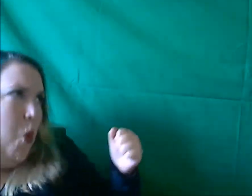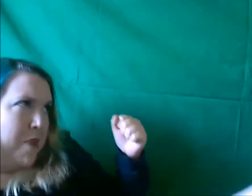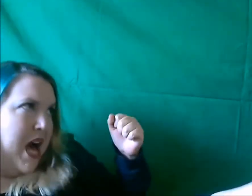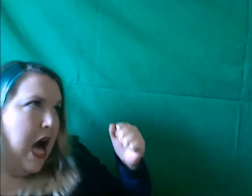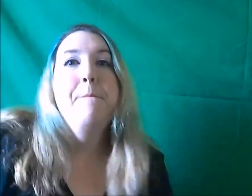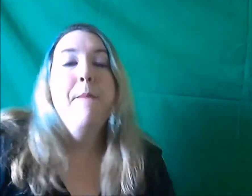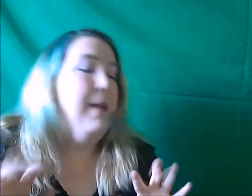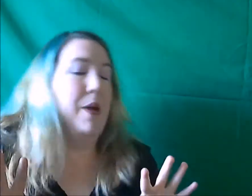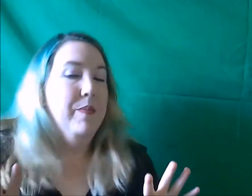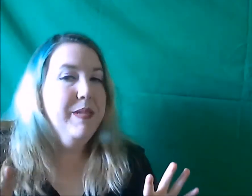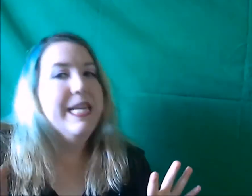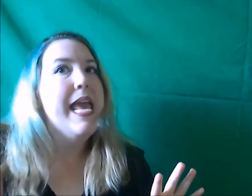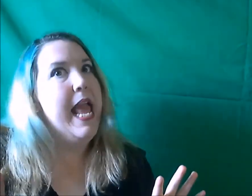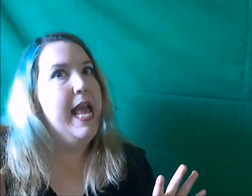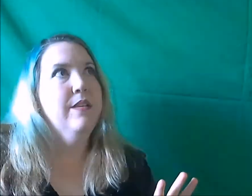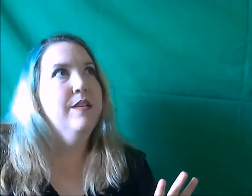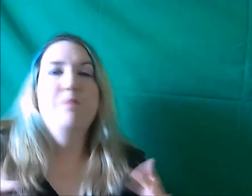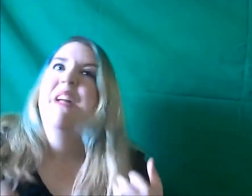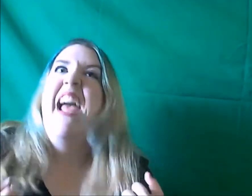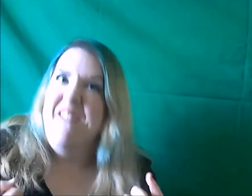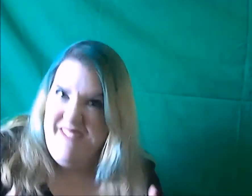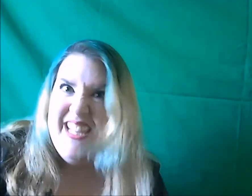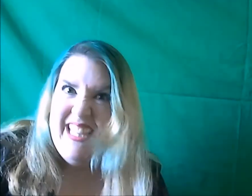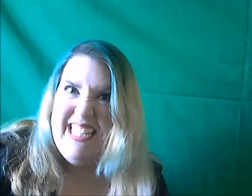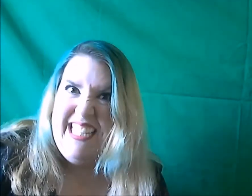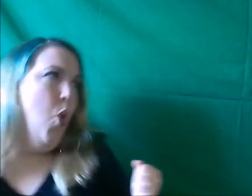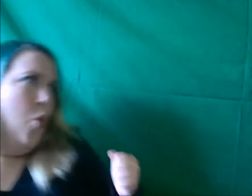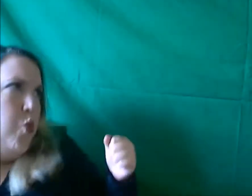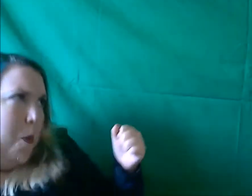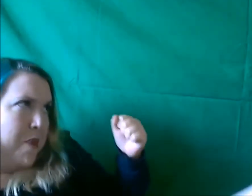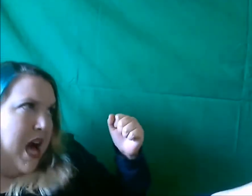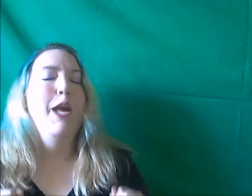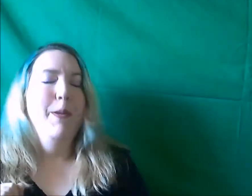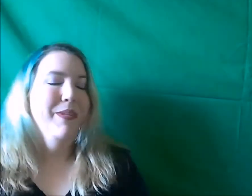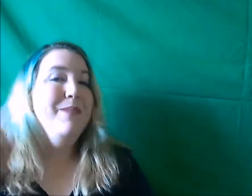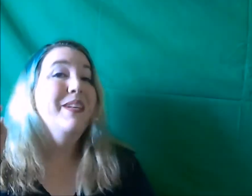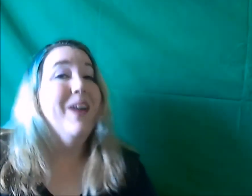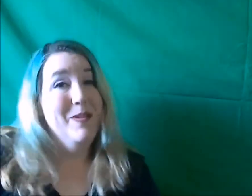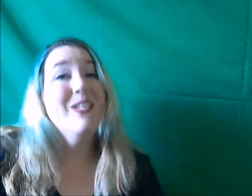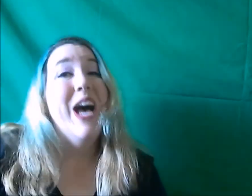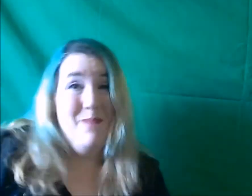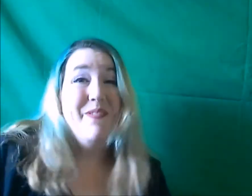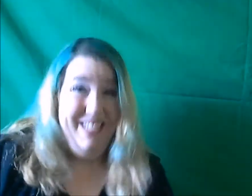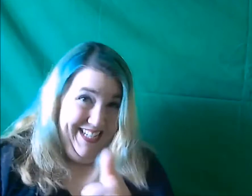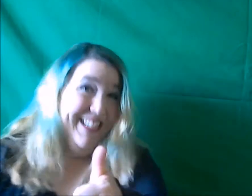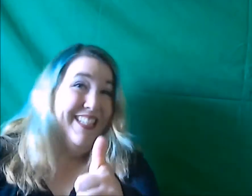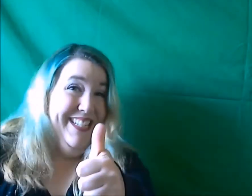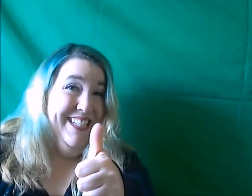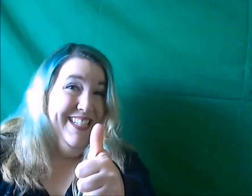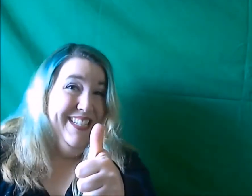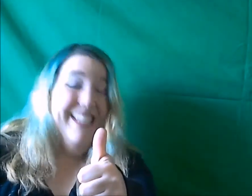I probably can but I feel it. I'm keeping on top of this. Yeah?